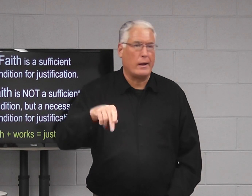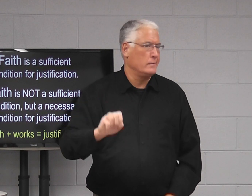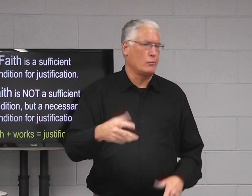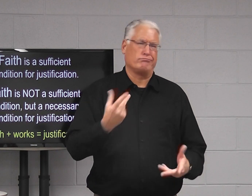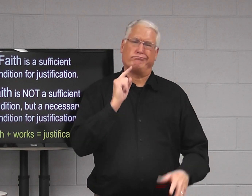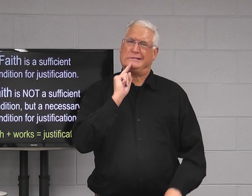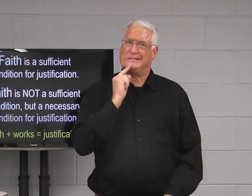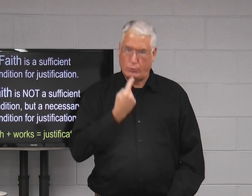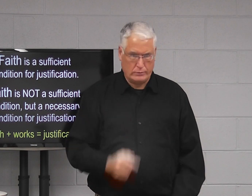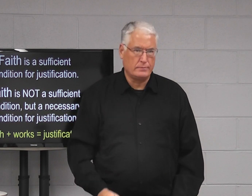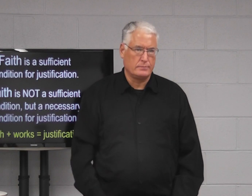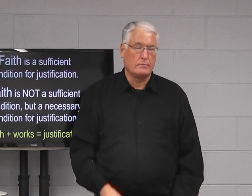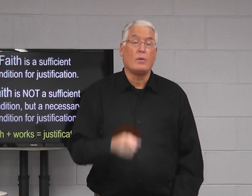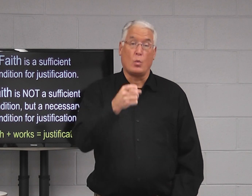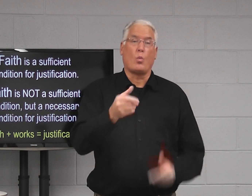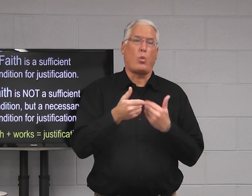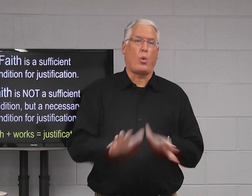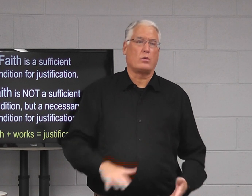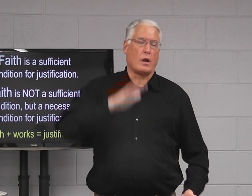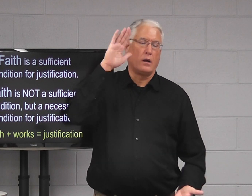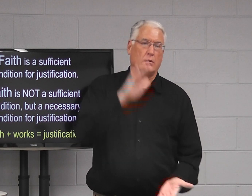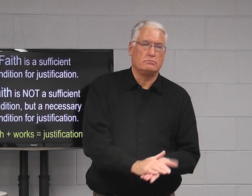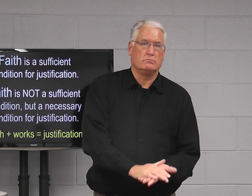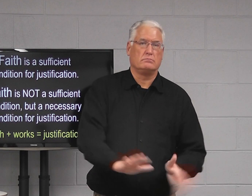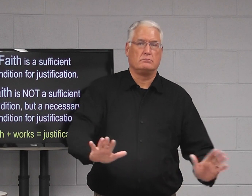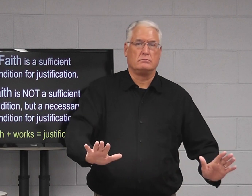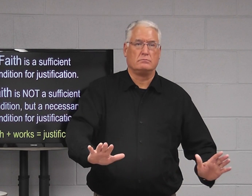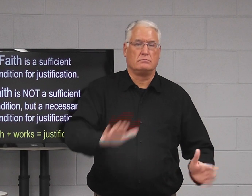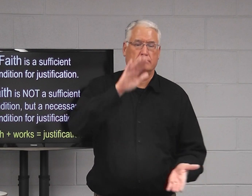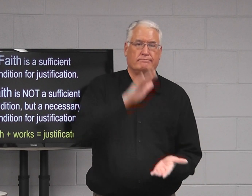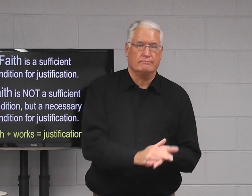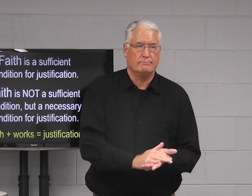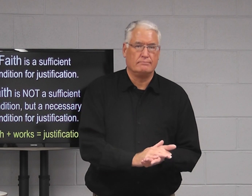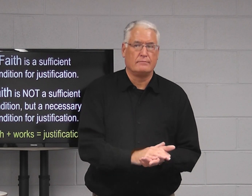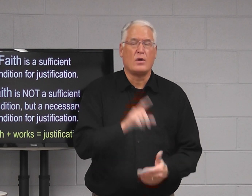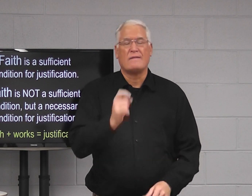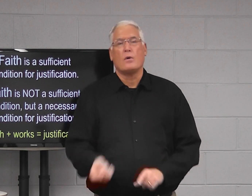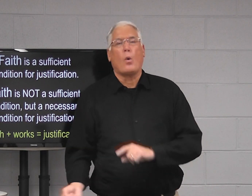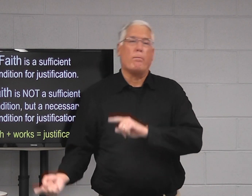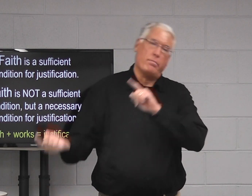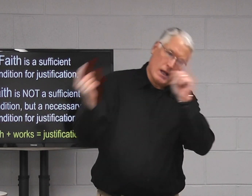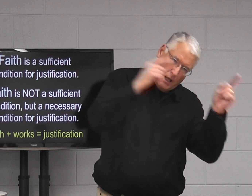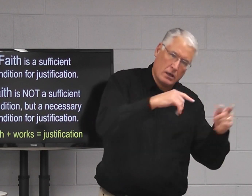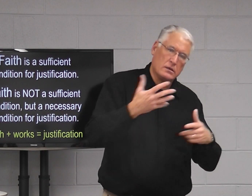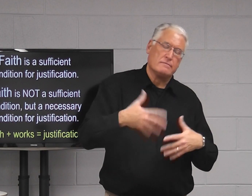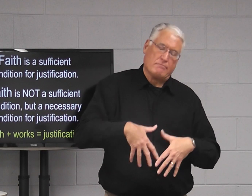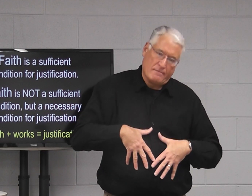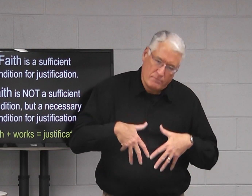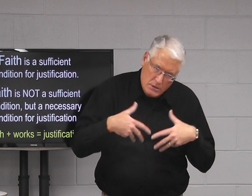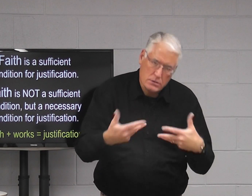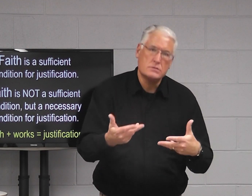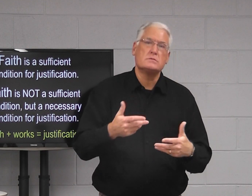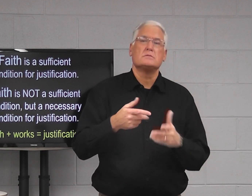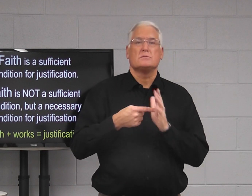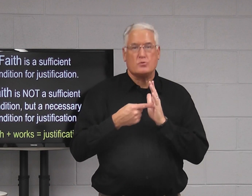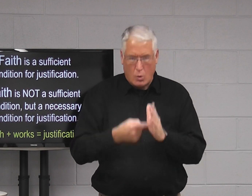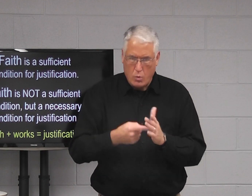somebody or raped somebody, you lose your justification. You have to go back and do